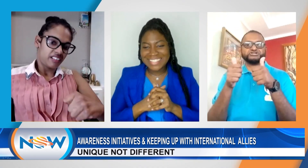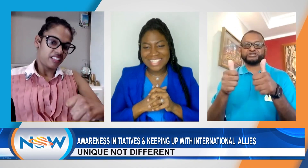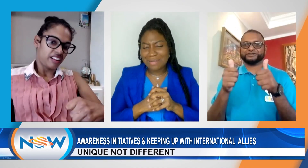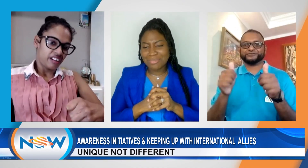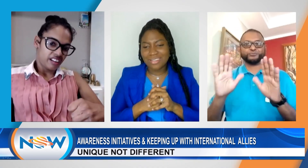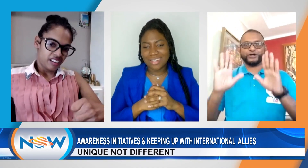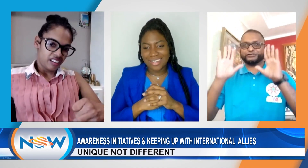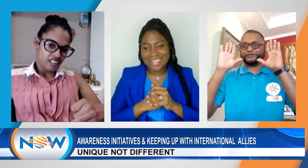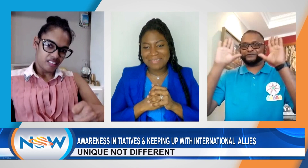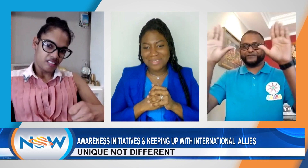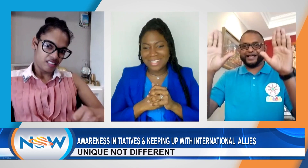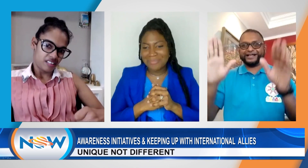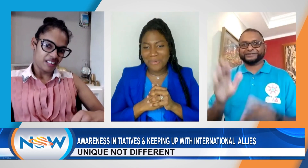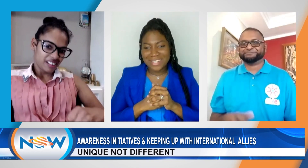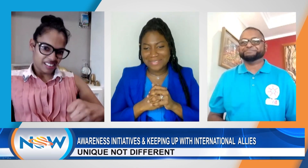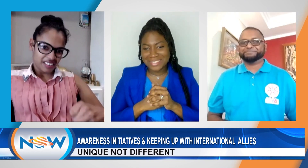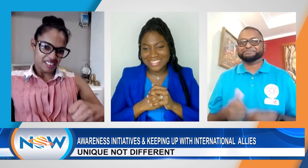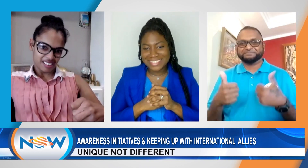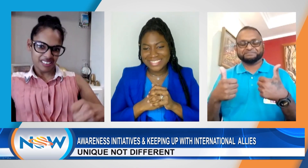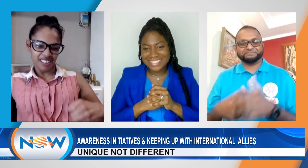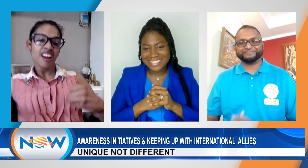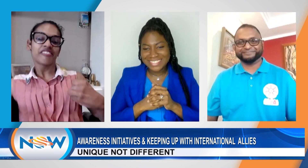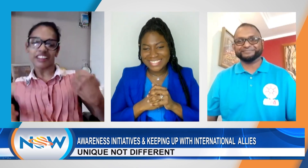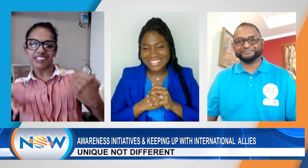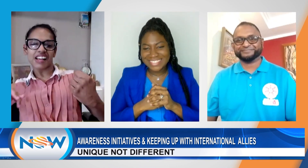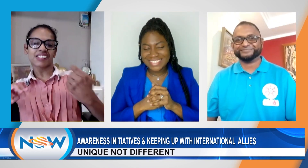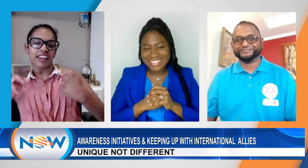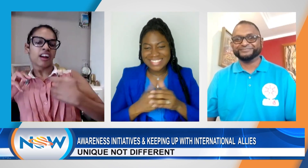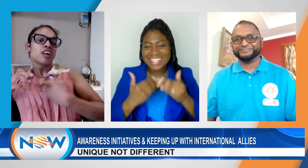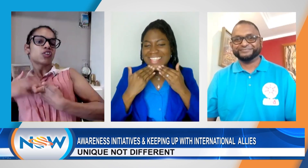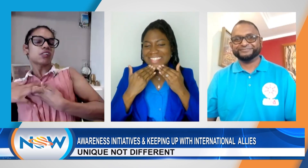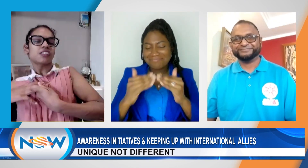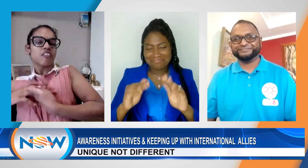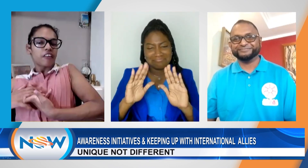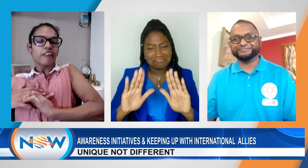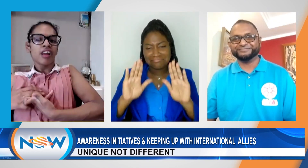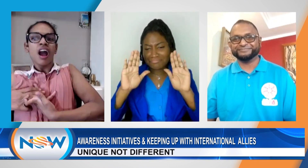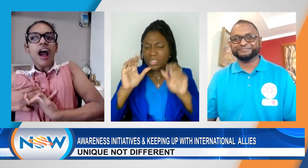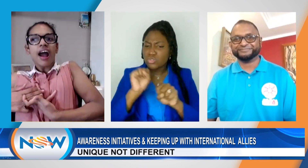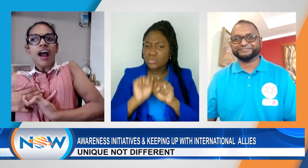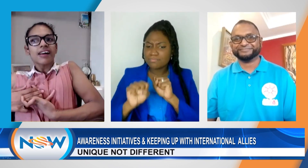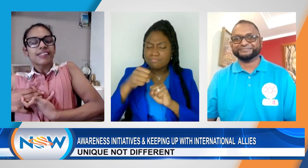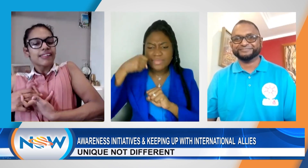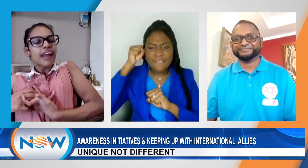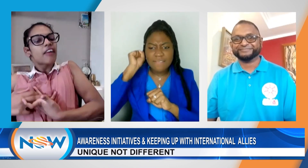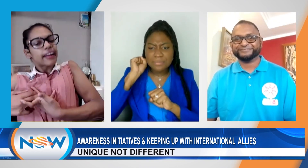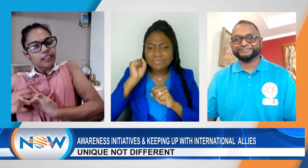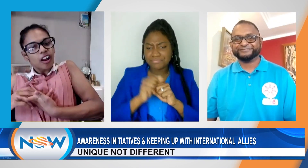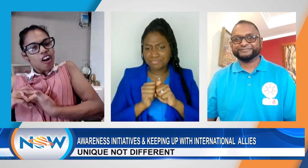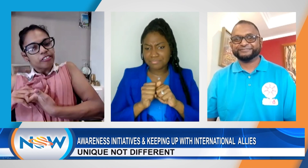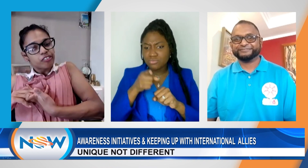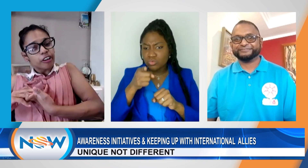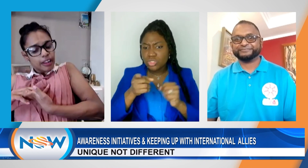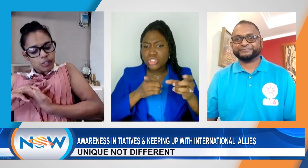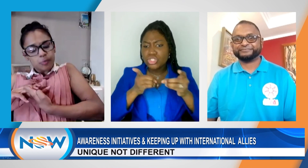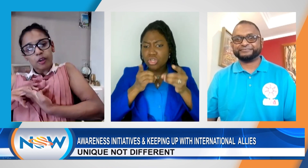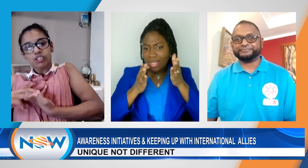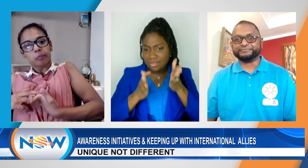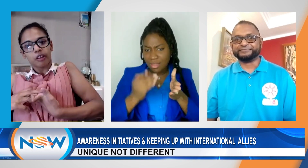I'm good. I'm good. Wonderful. Fantastic. So, Stephen, as the Director of the Trinidad and Tobago Chapter